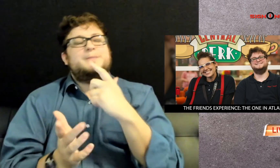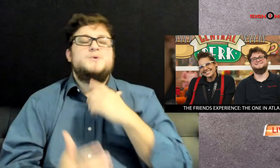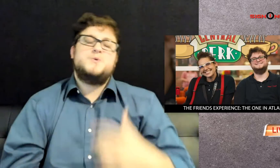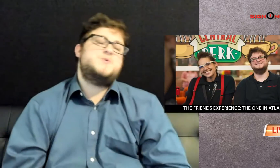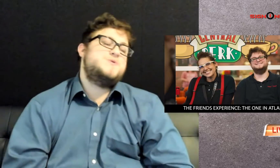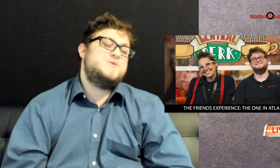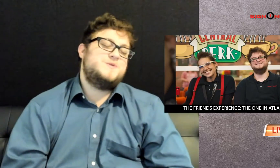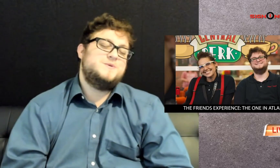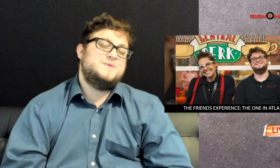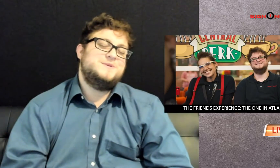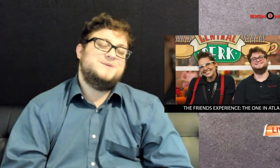it.